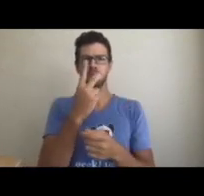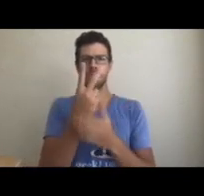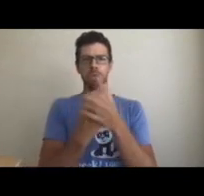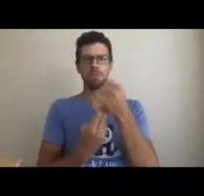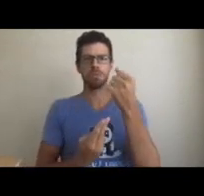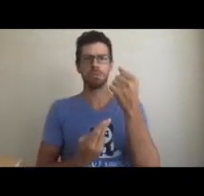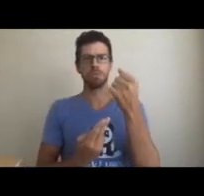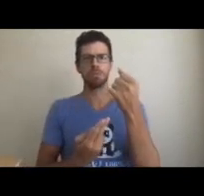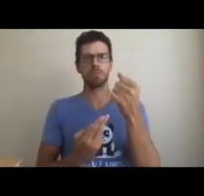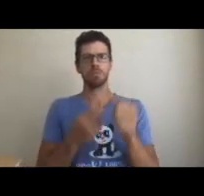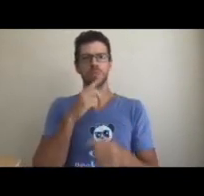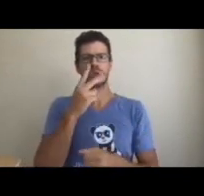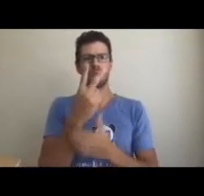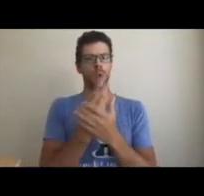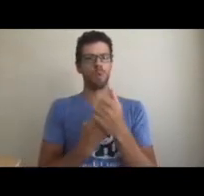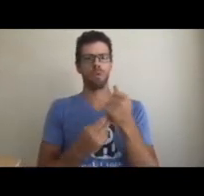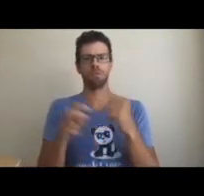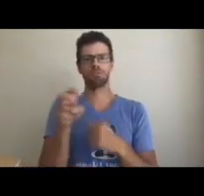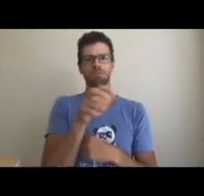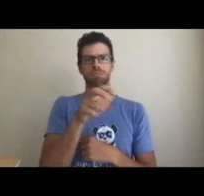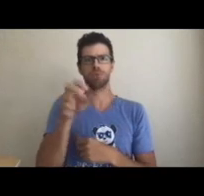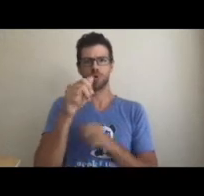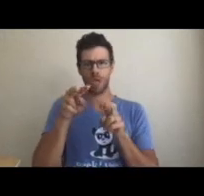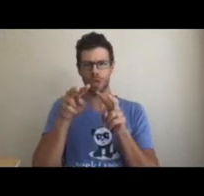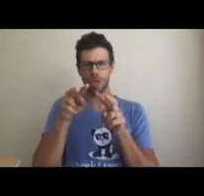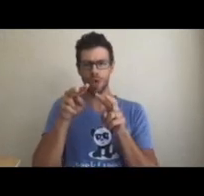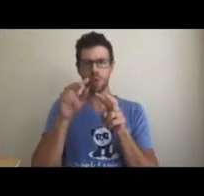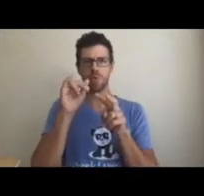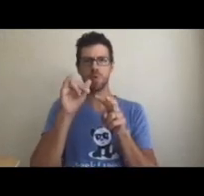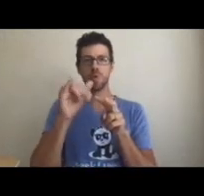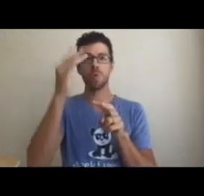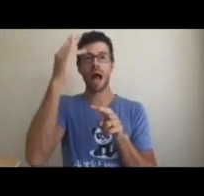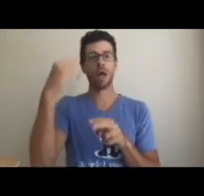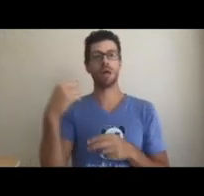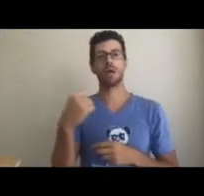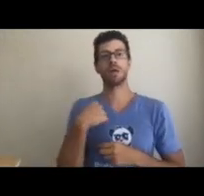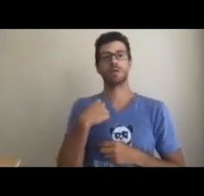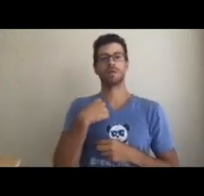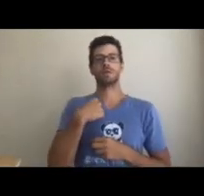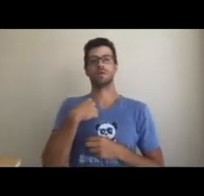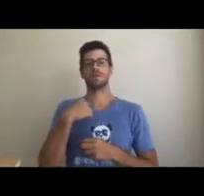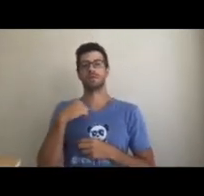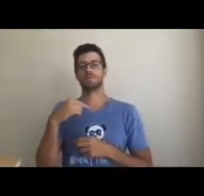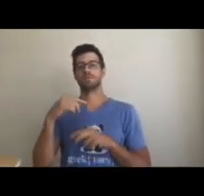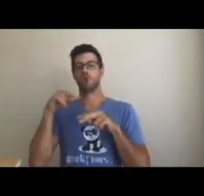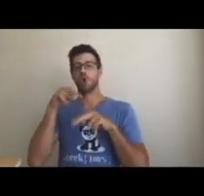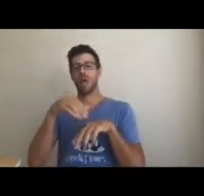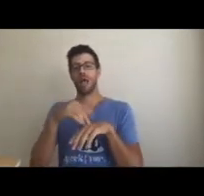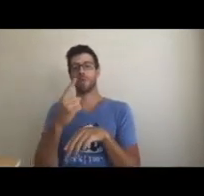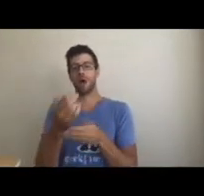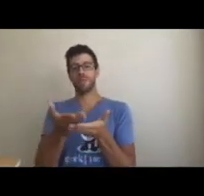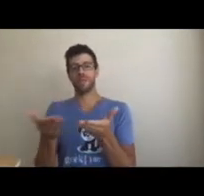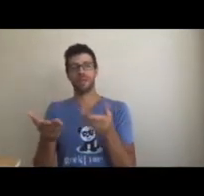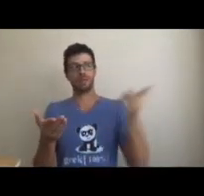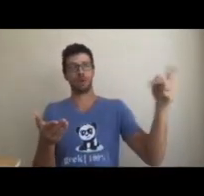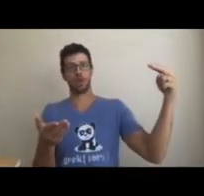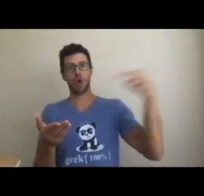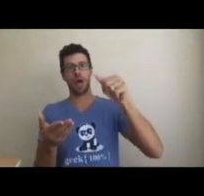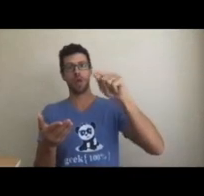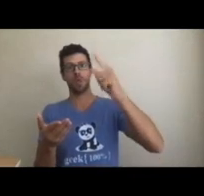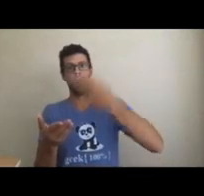Now, look at the one on the right. There's an old lady looking straight out and a bit downwards with a big nose